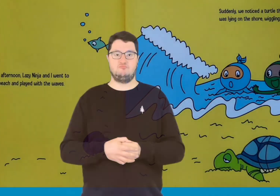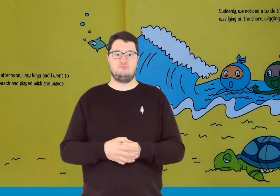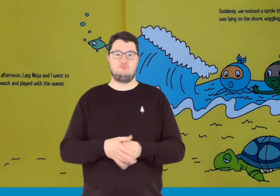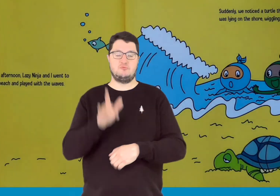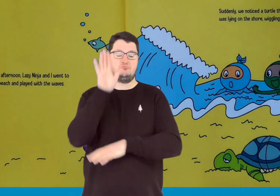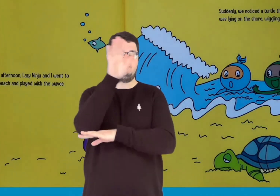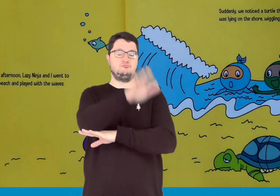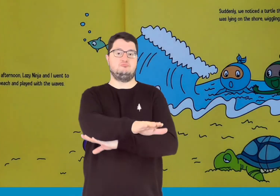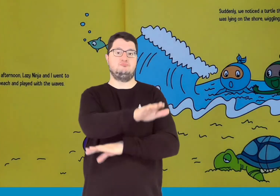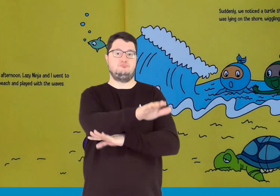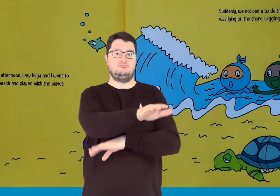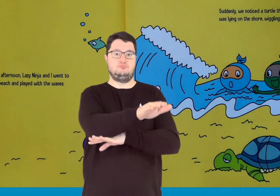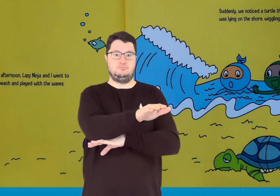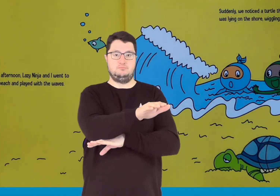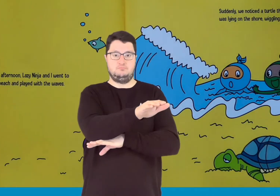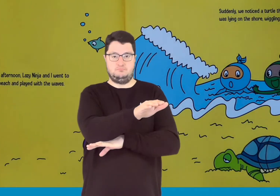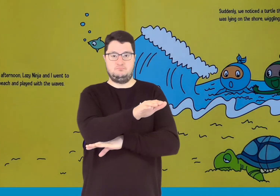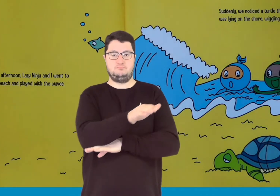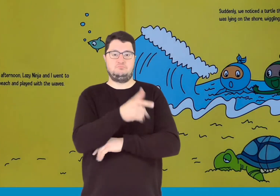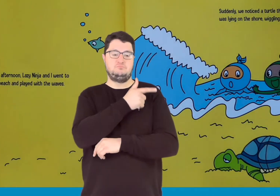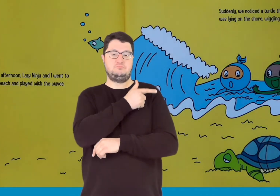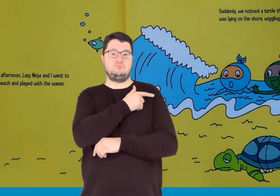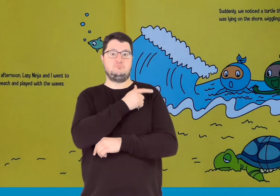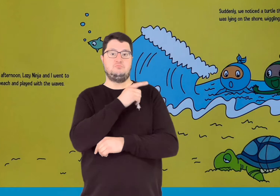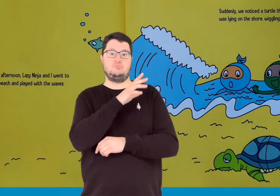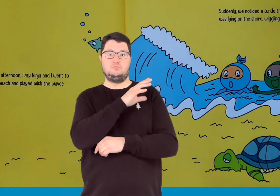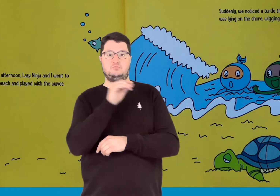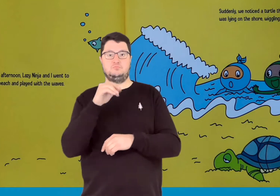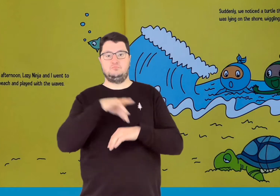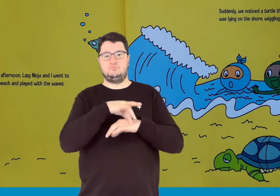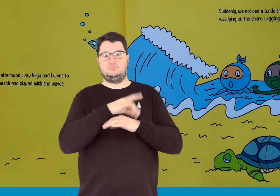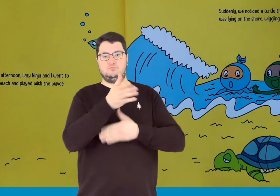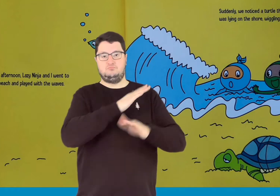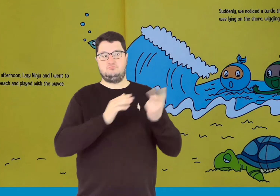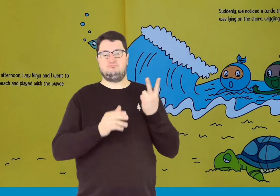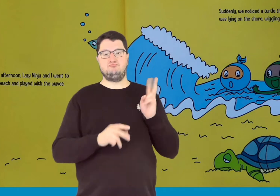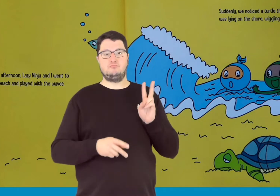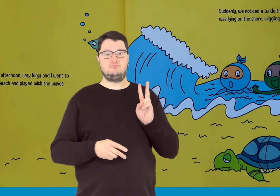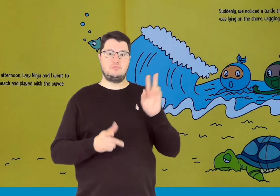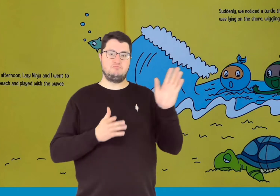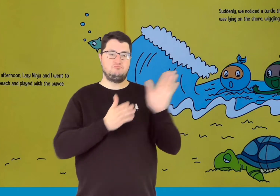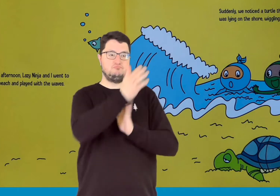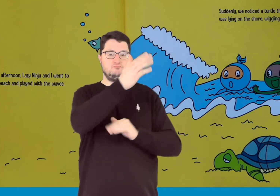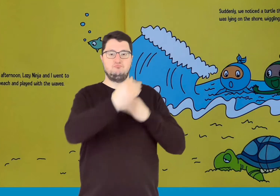That afternoon, Lazy Ninja and I went to the beach and played with the waves.